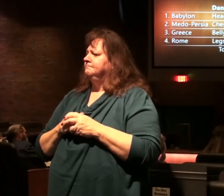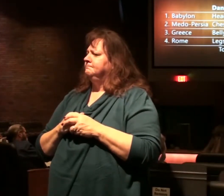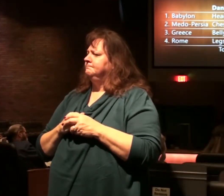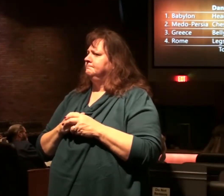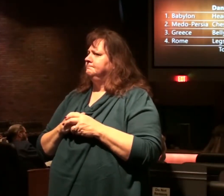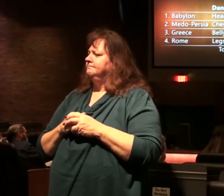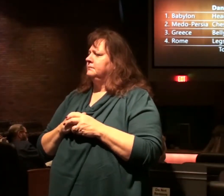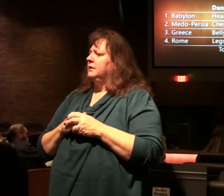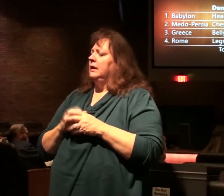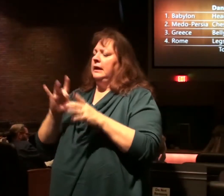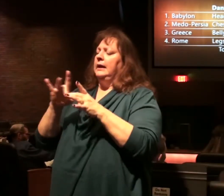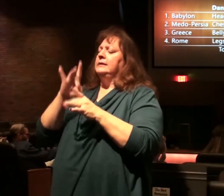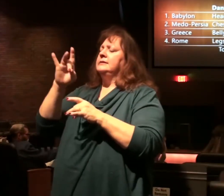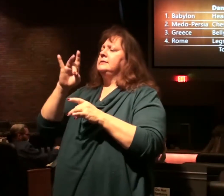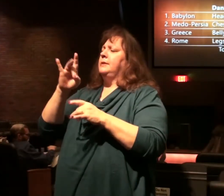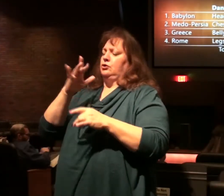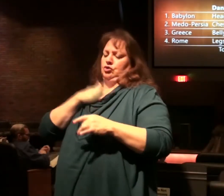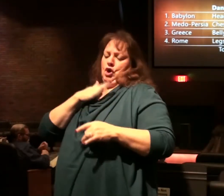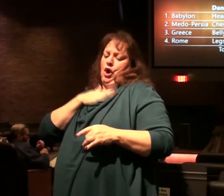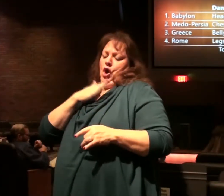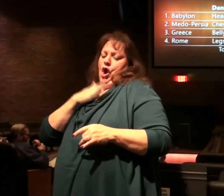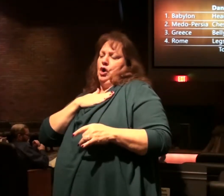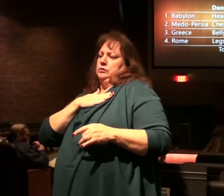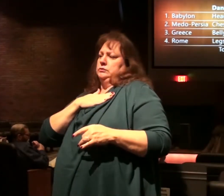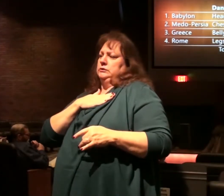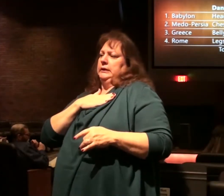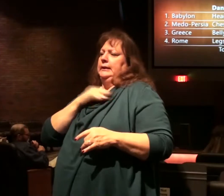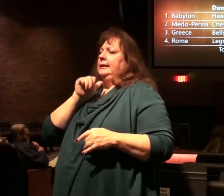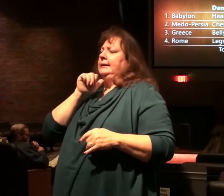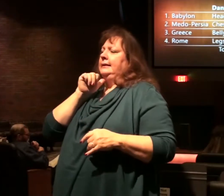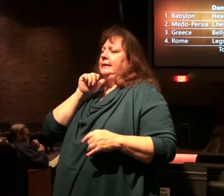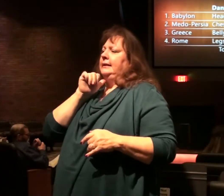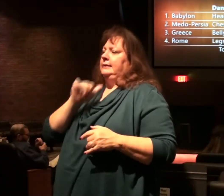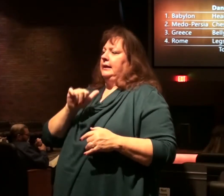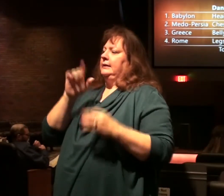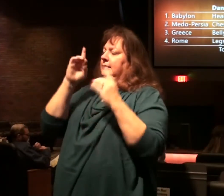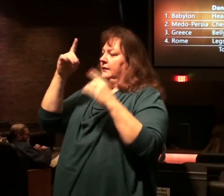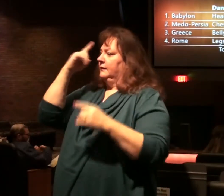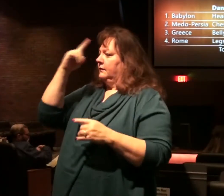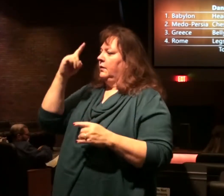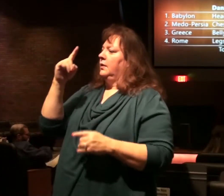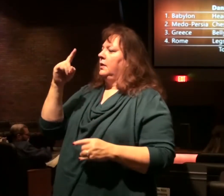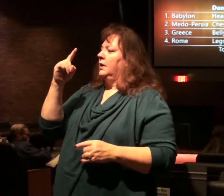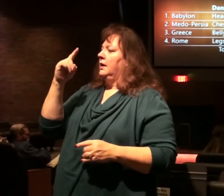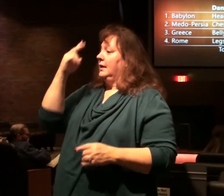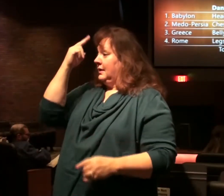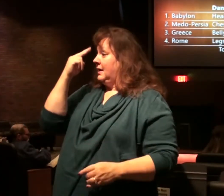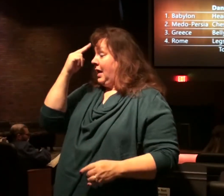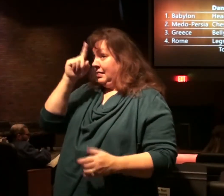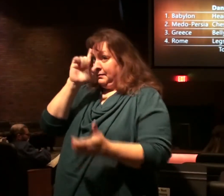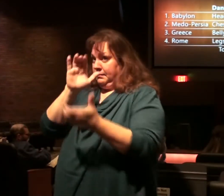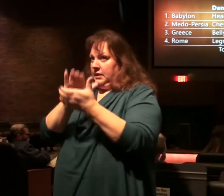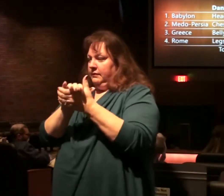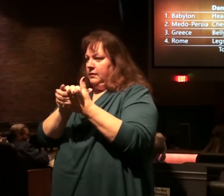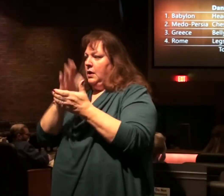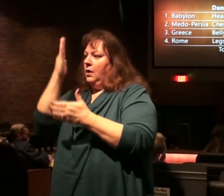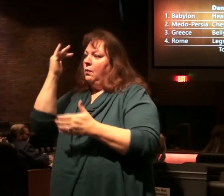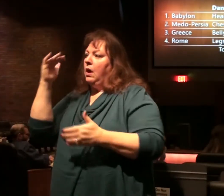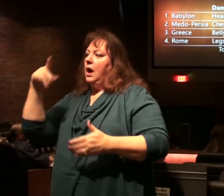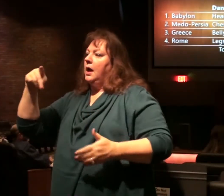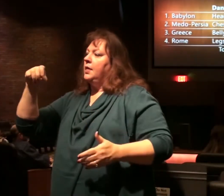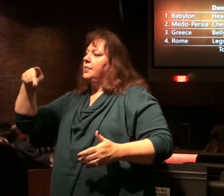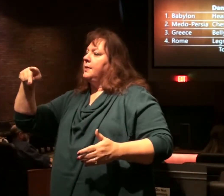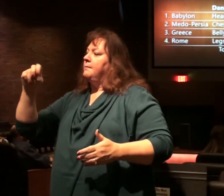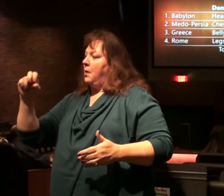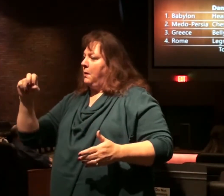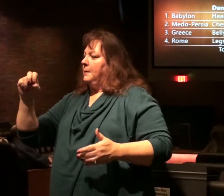So, it's a spiritual kingdom that's replaced the others. That's the doctrine, for example, of Roman Catholicism. Why the Pope is the victor of